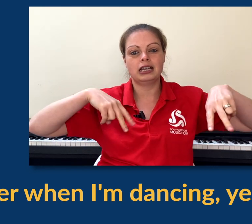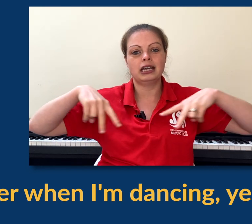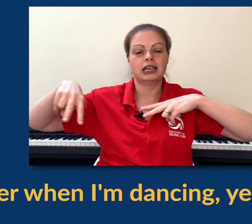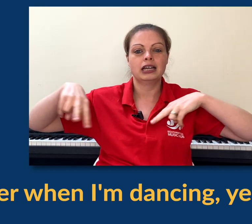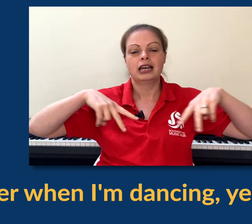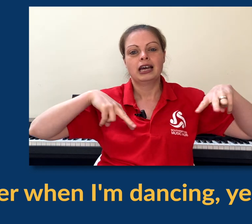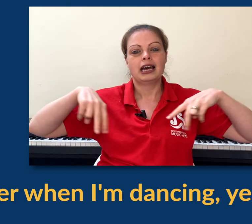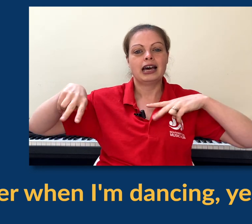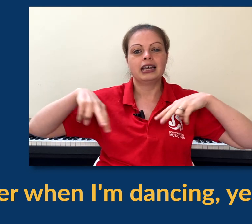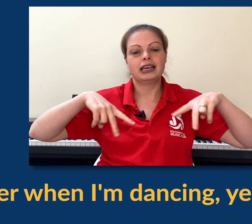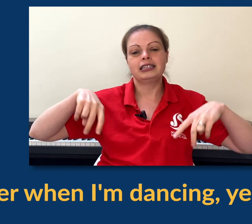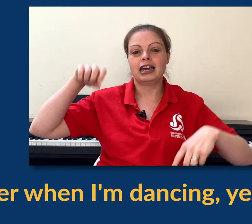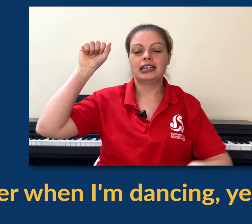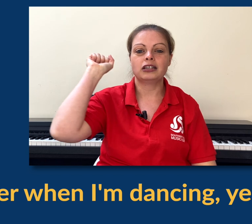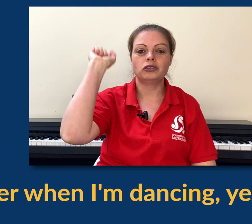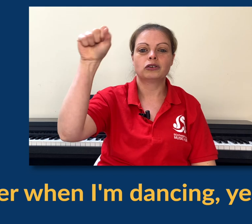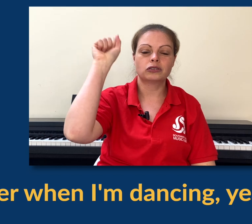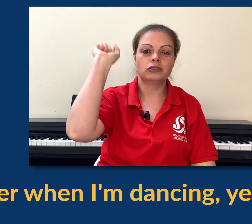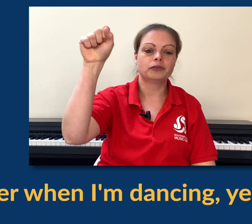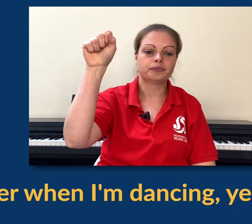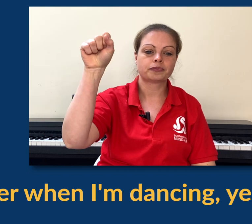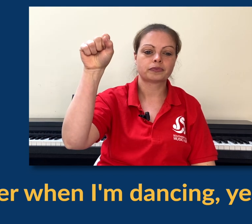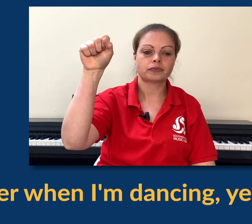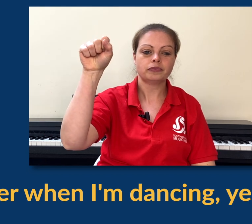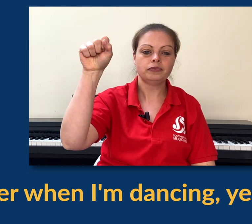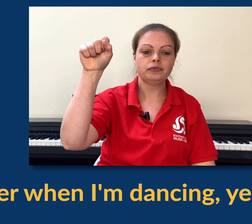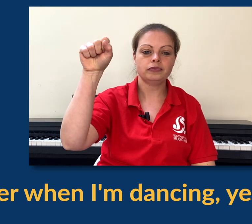dancing. And then yeah. Yeah. Two knocks on the door.